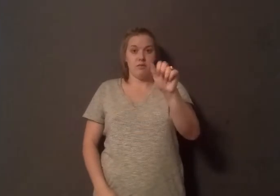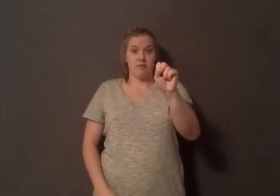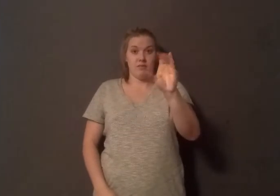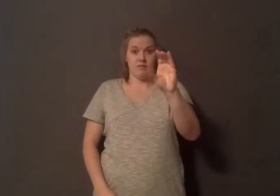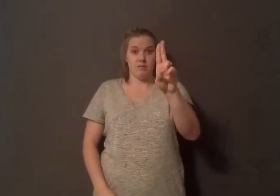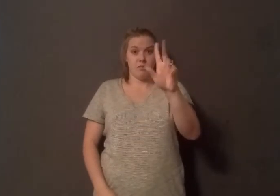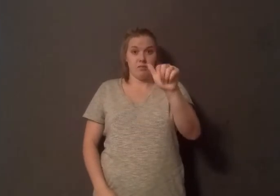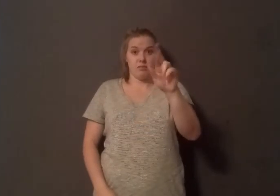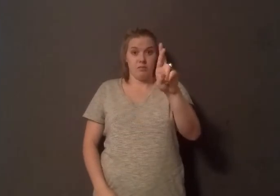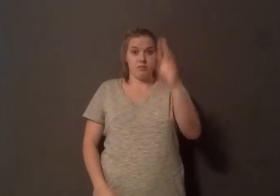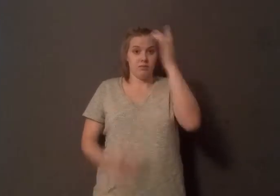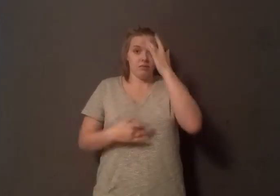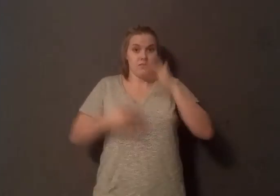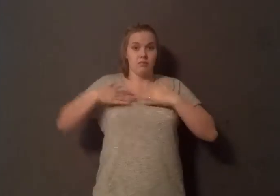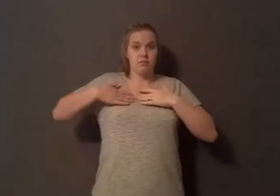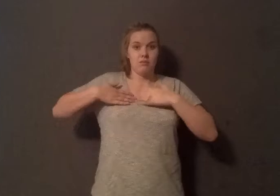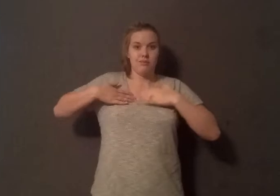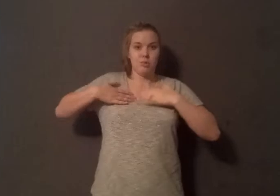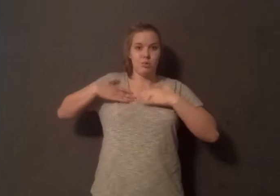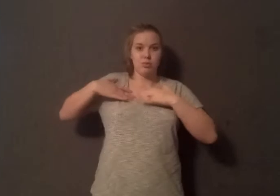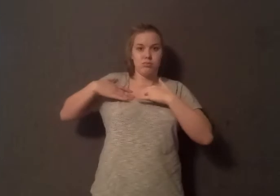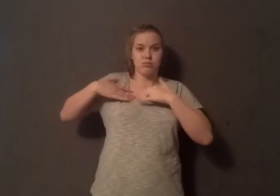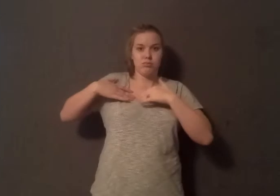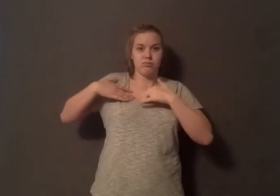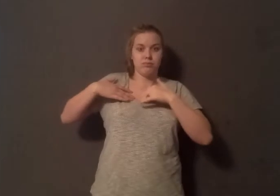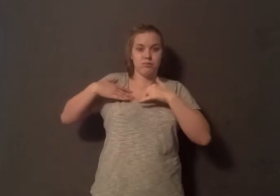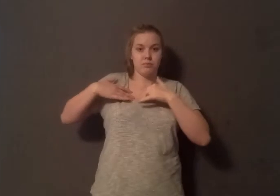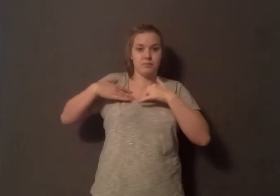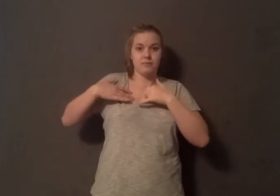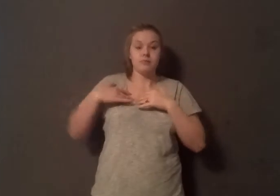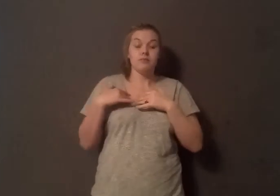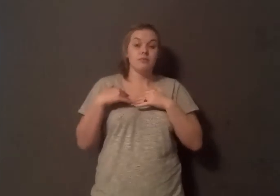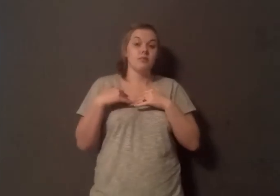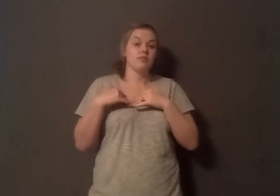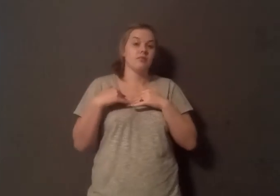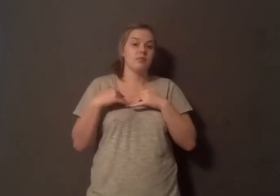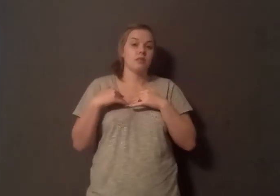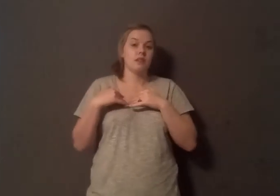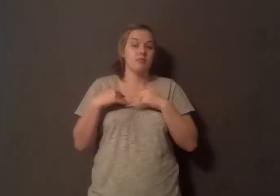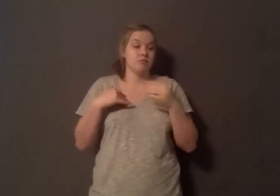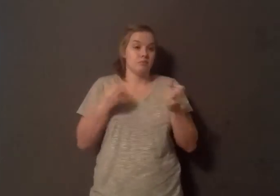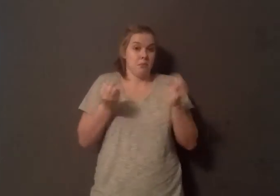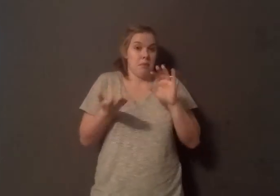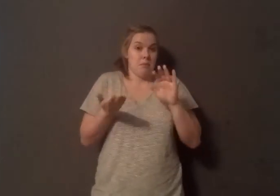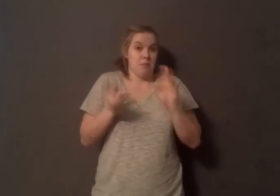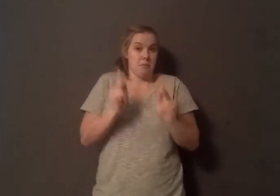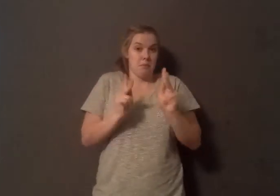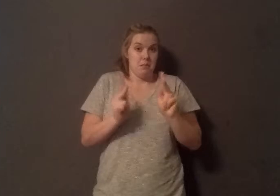three people will die from this disease. The amount of people who die from cardiovascular disease is the equivalent of four jumbo jets